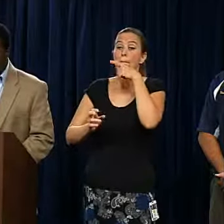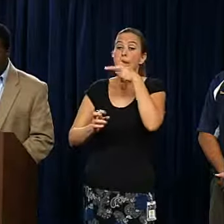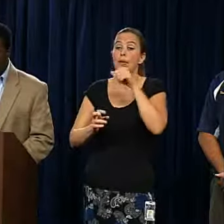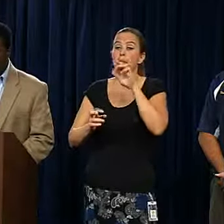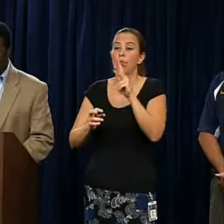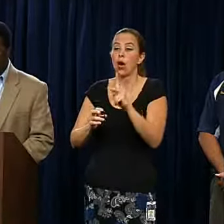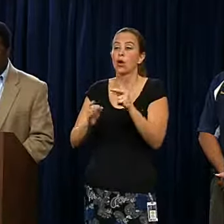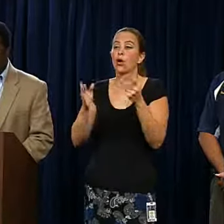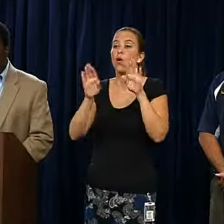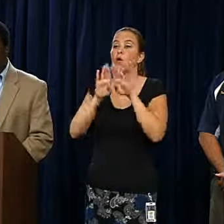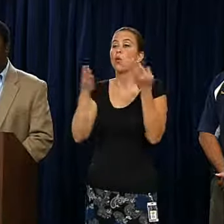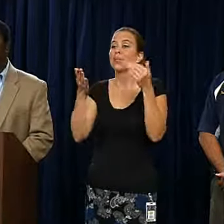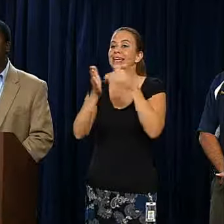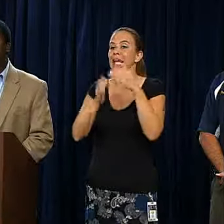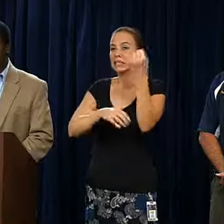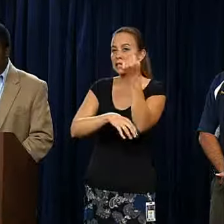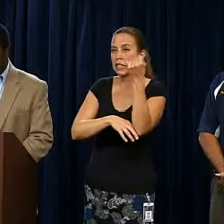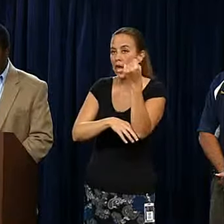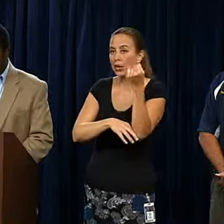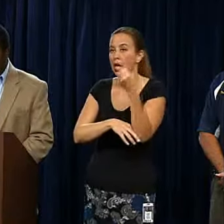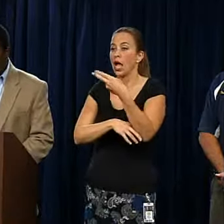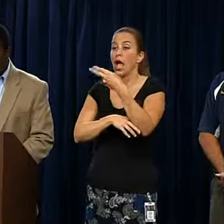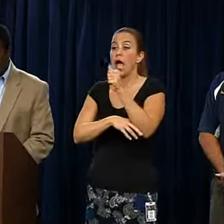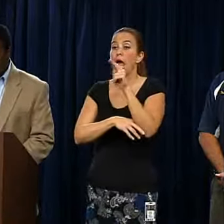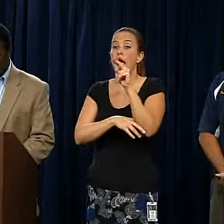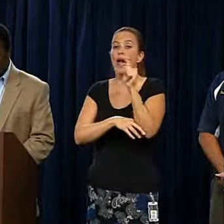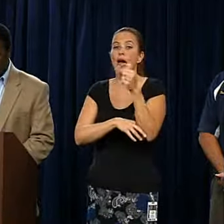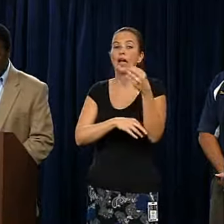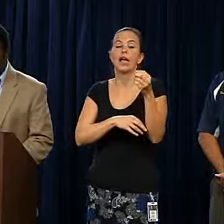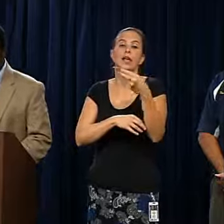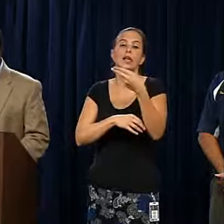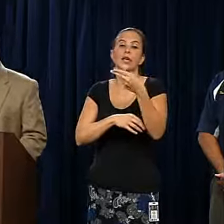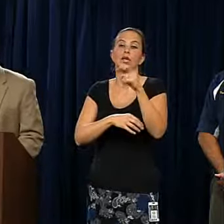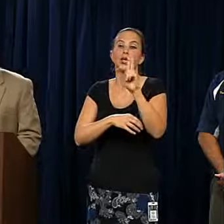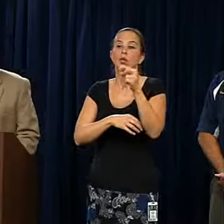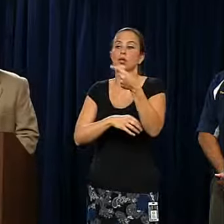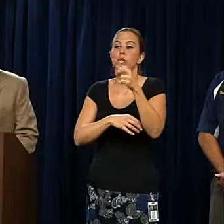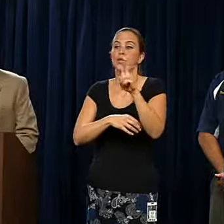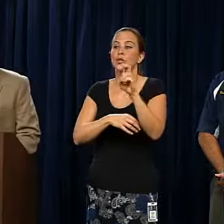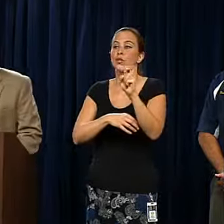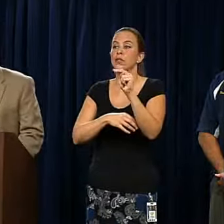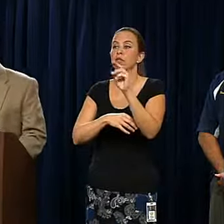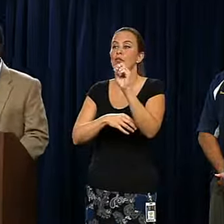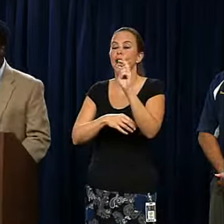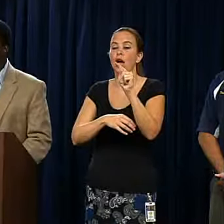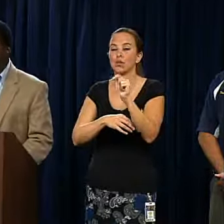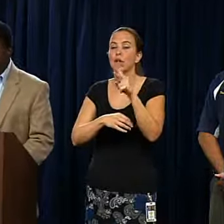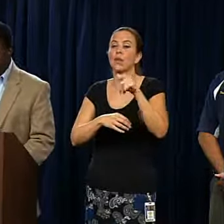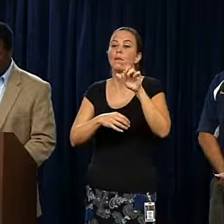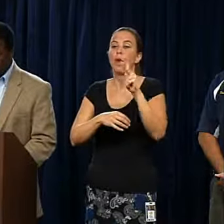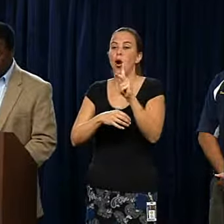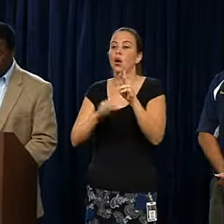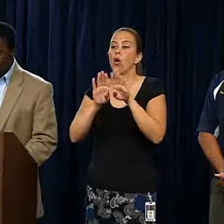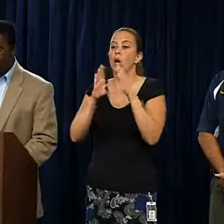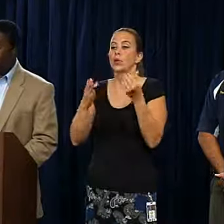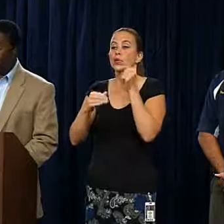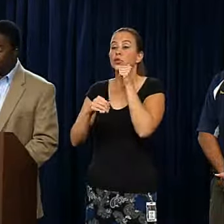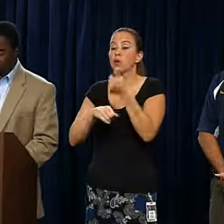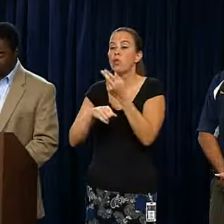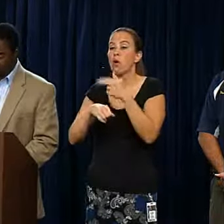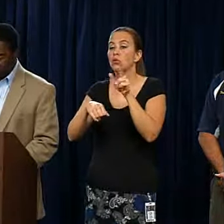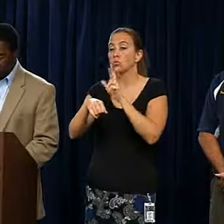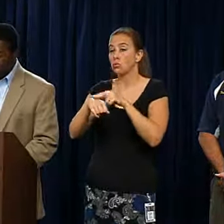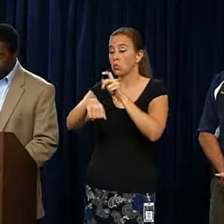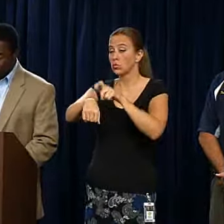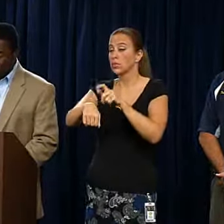Huguenot Parks will reopen Tuesday morning. As bans continue to pass through the First Coast, heavy